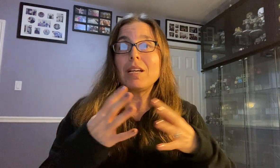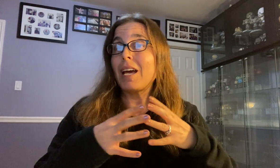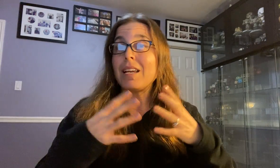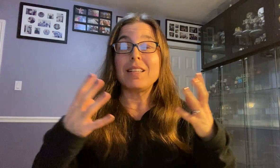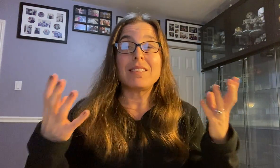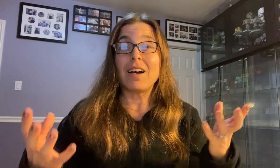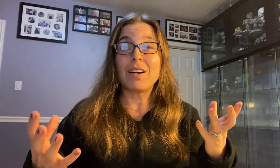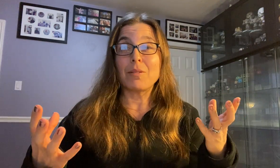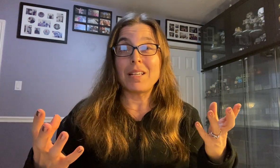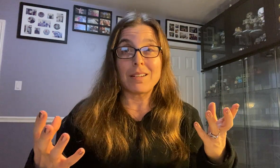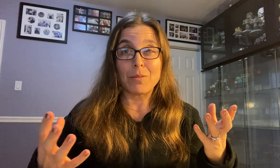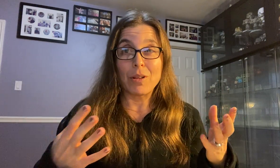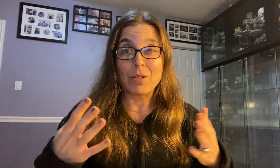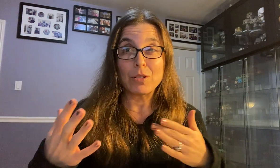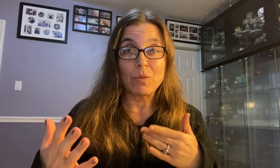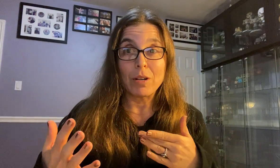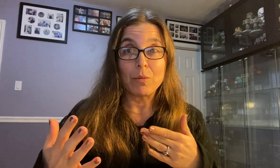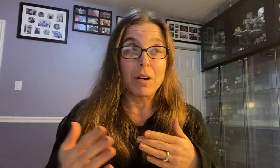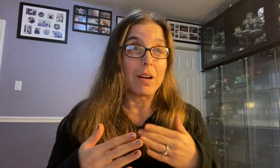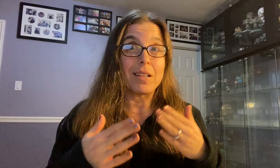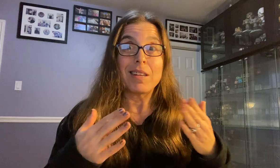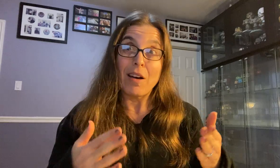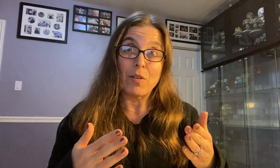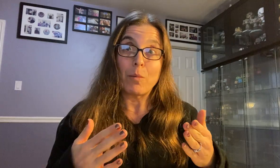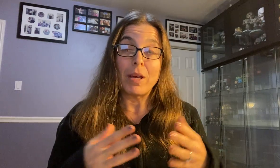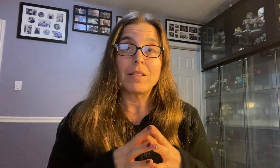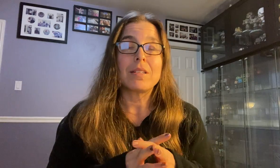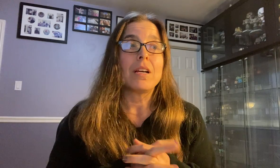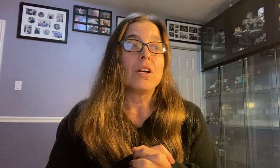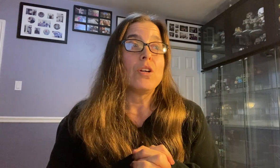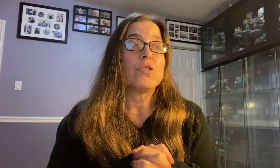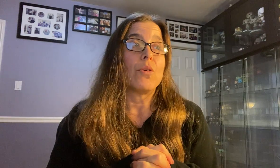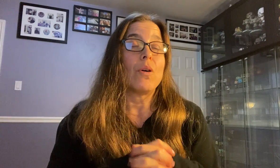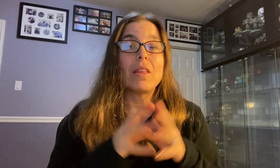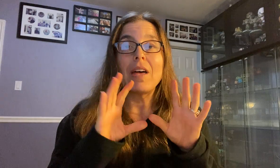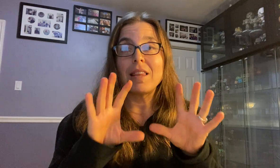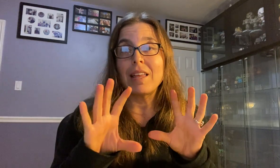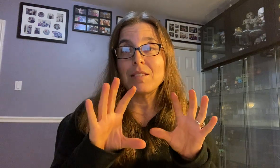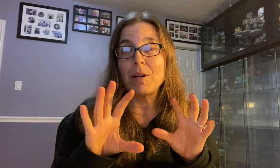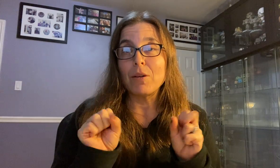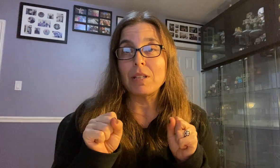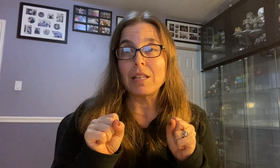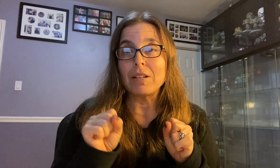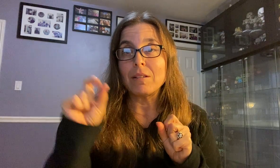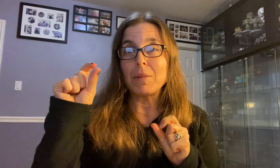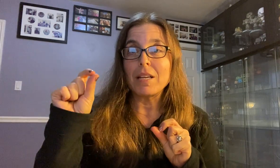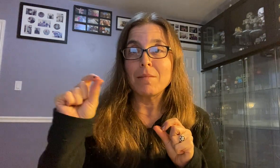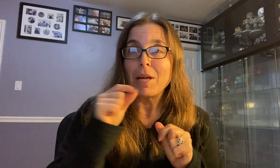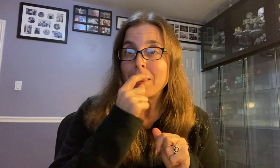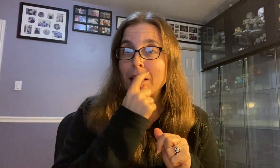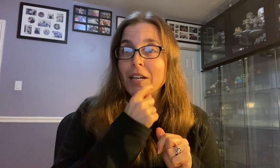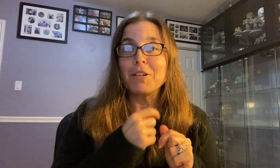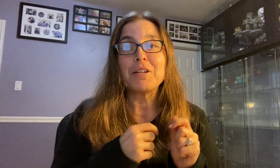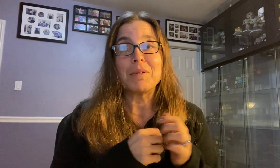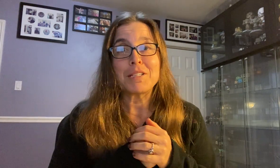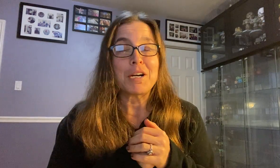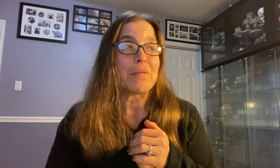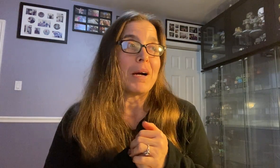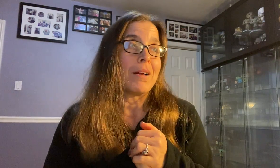again, it's not graded on whether it's right or wrong. It's effort-based. So that's my only little, my, my thing there. You'll hear me talk about,